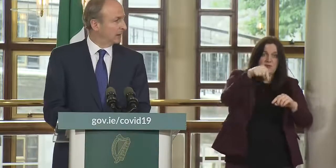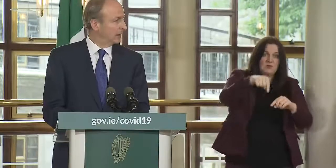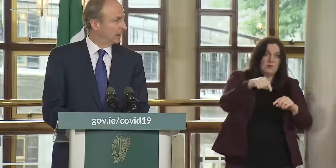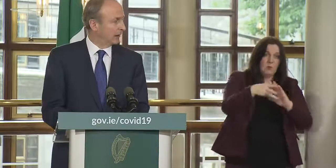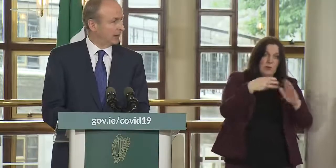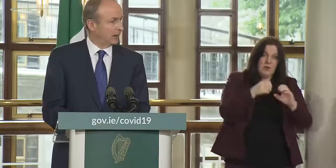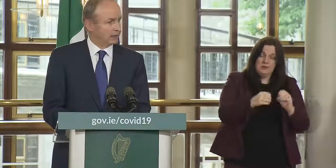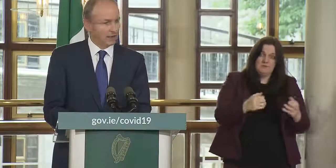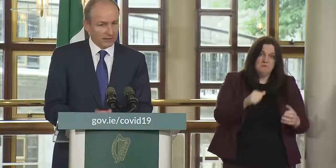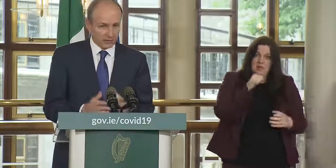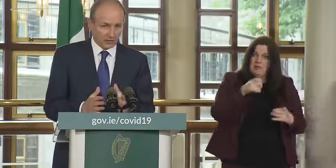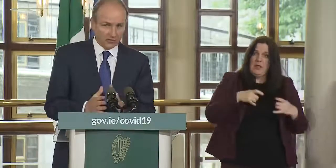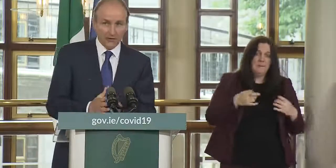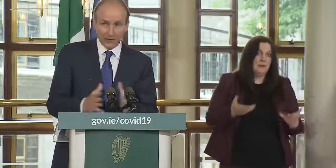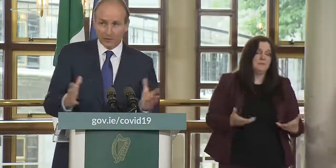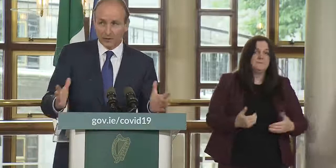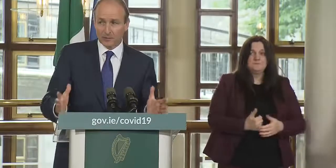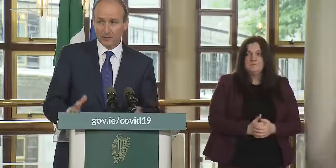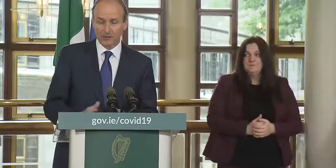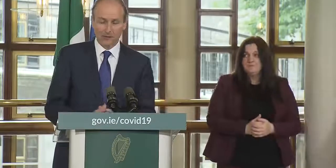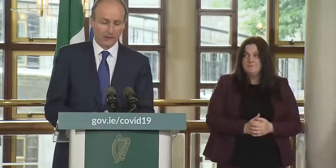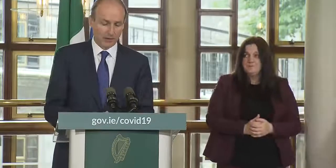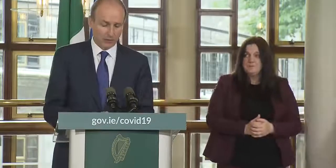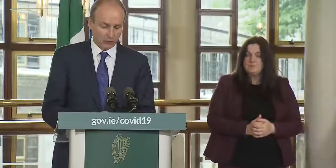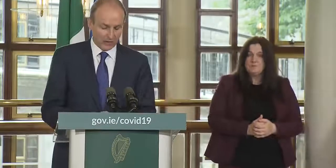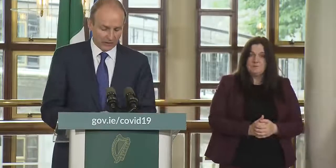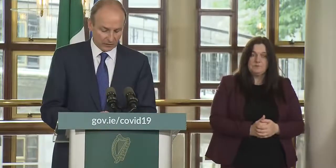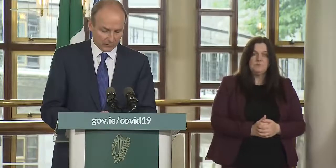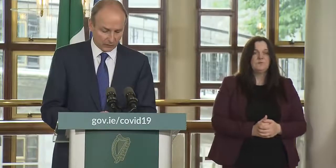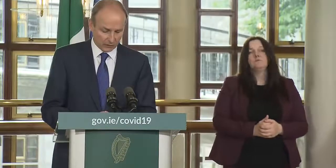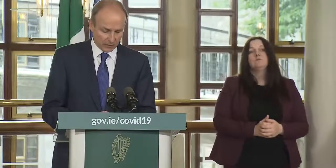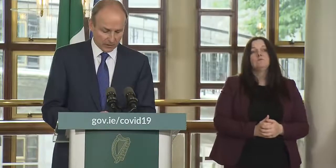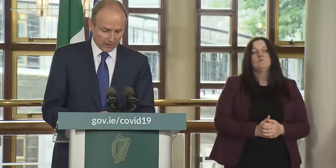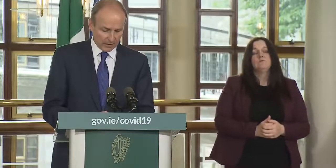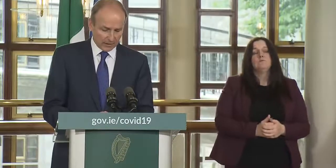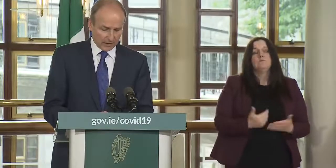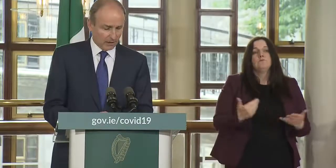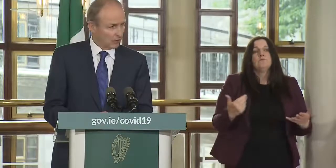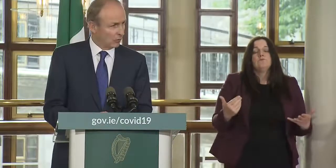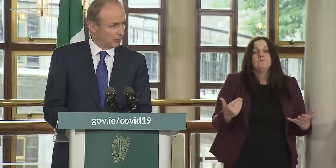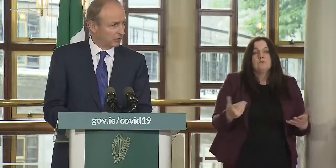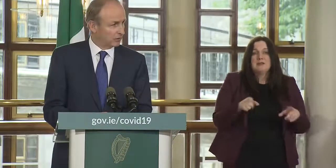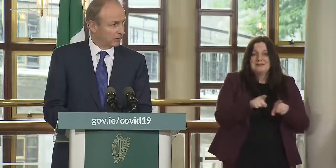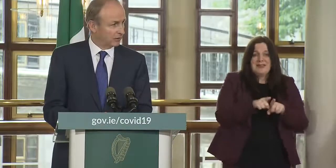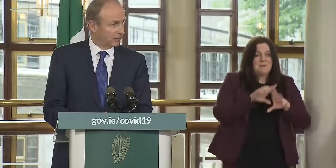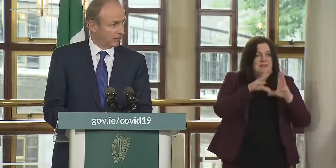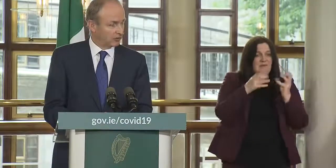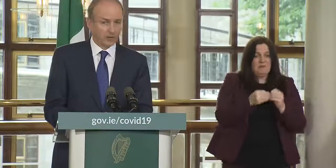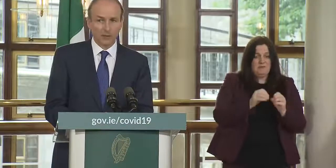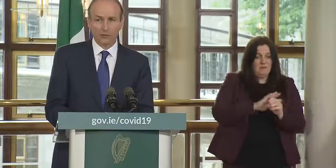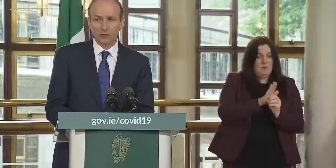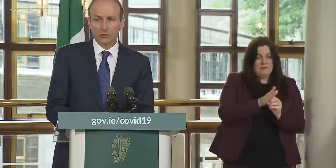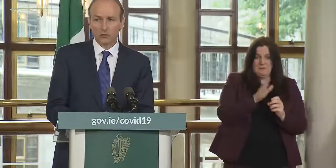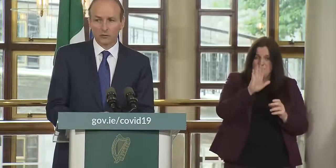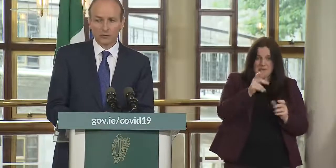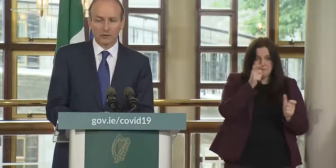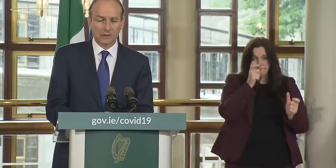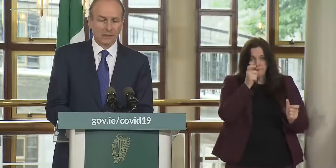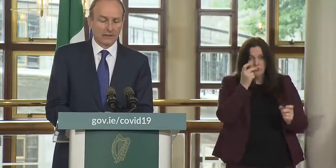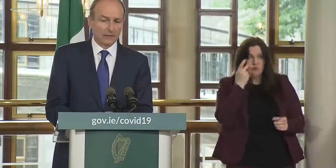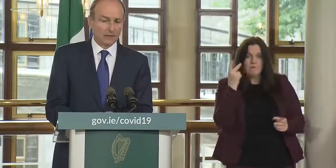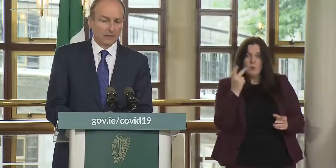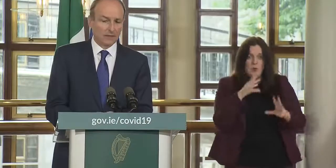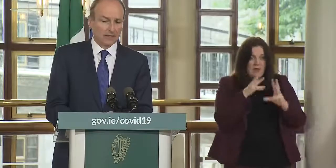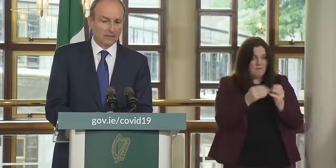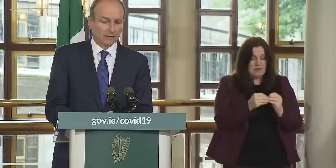and just as everything relating to uh covet 19 has to be kept under review